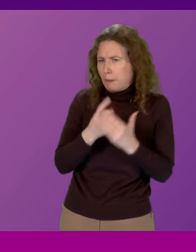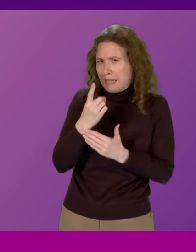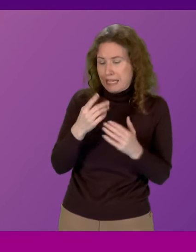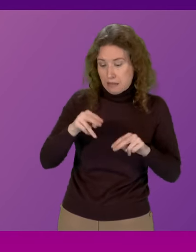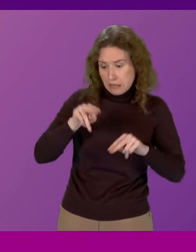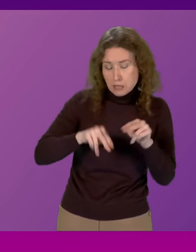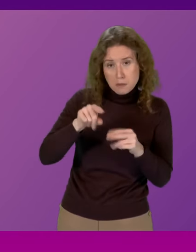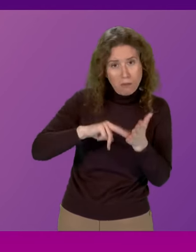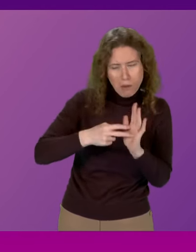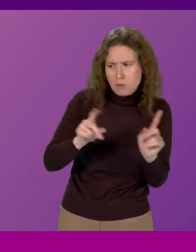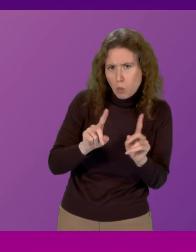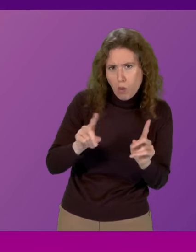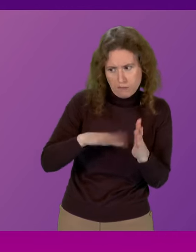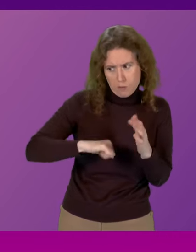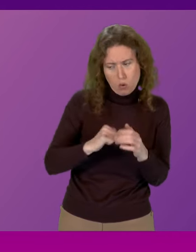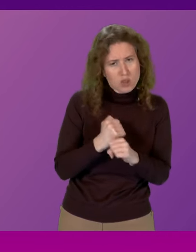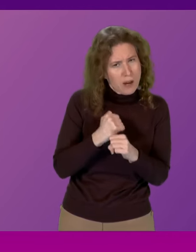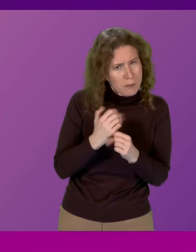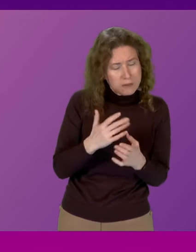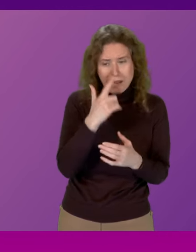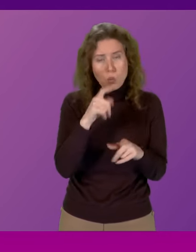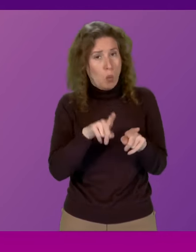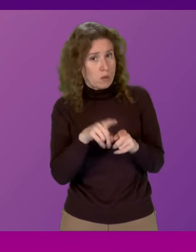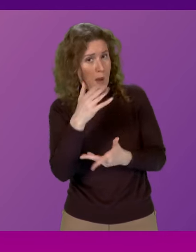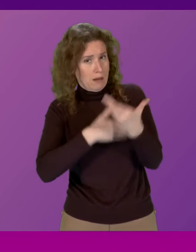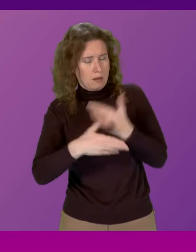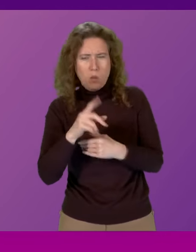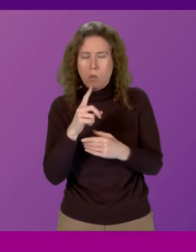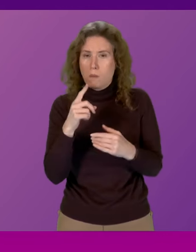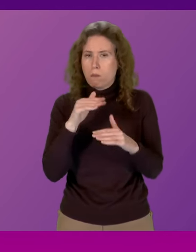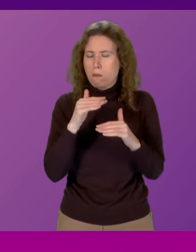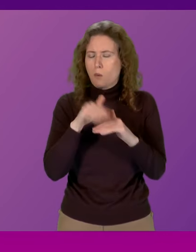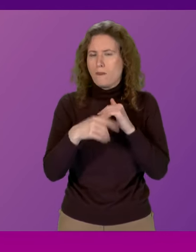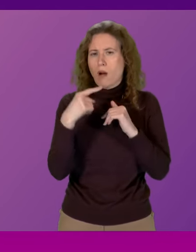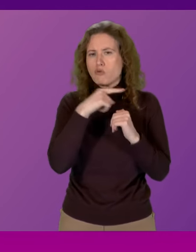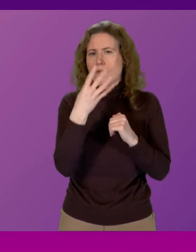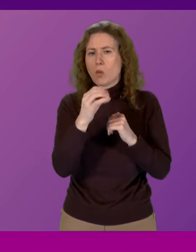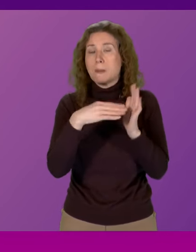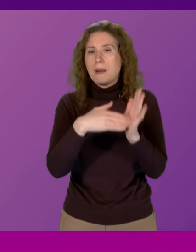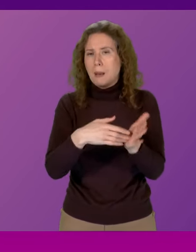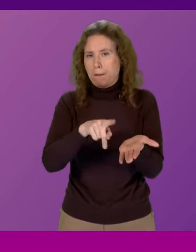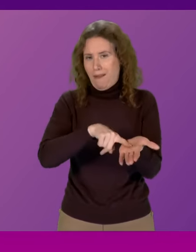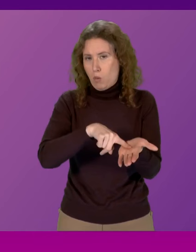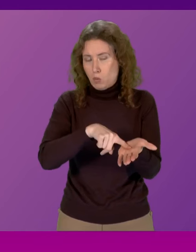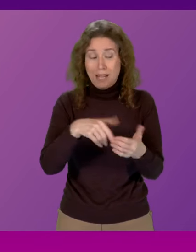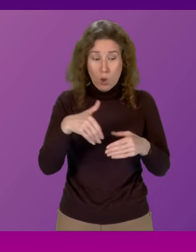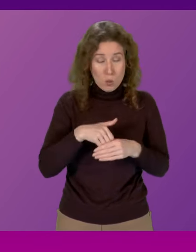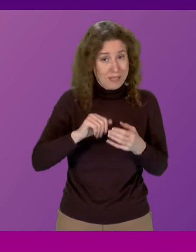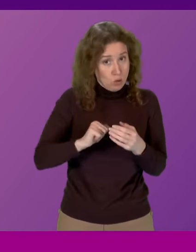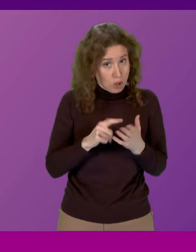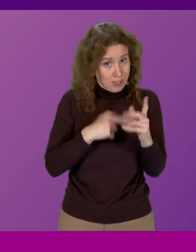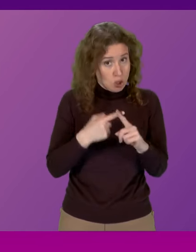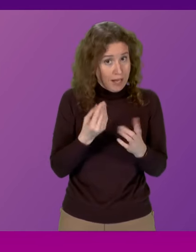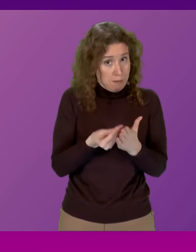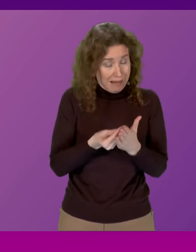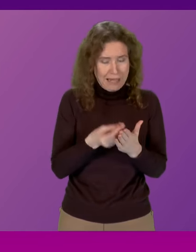the Scottish government can he also confirm that more than 140 million pounds of taxpayers money including Scottish taxpayers